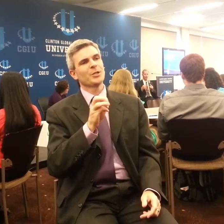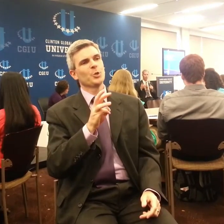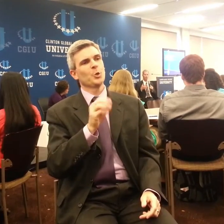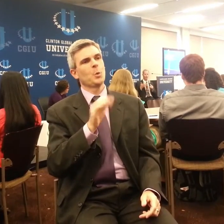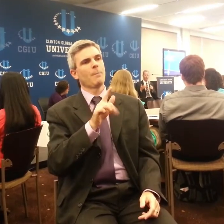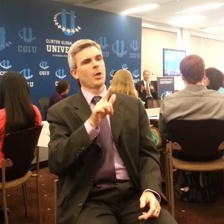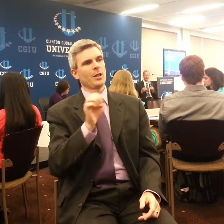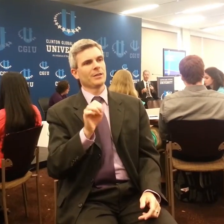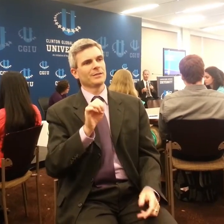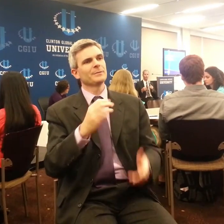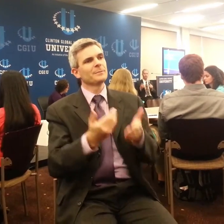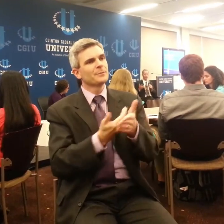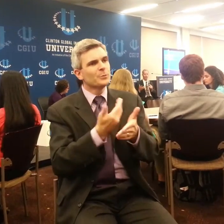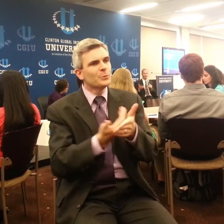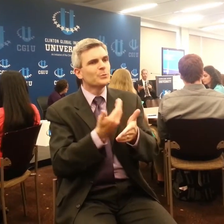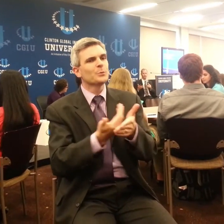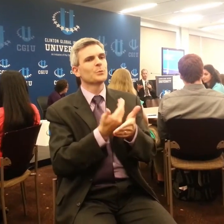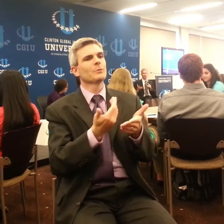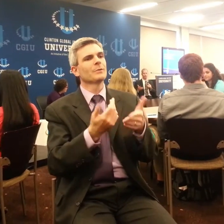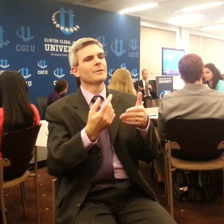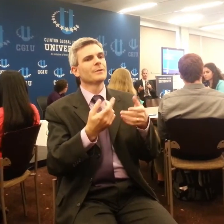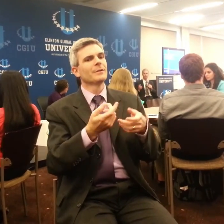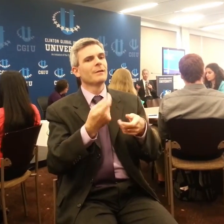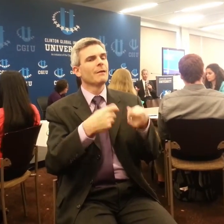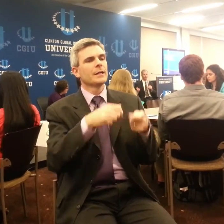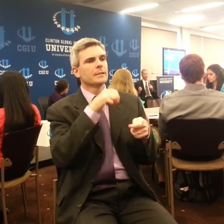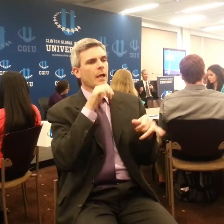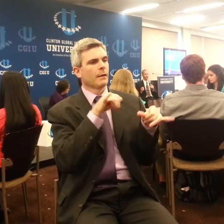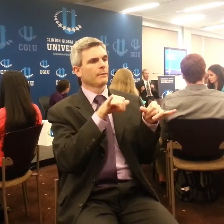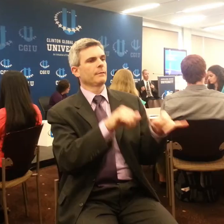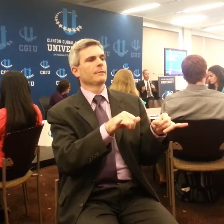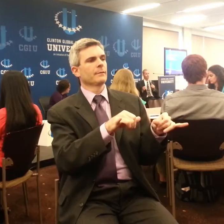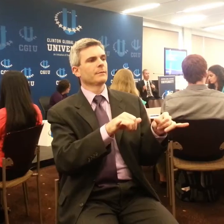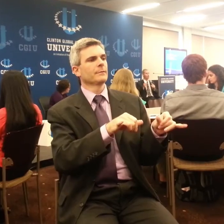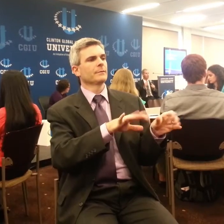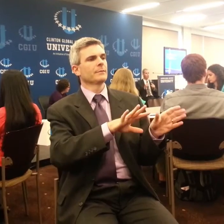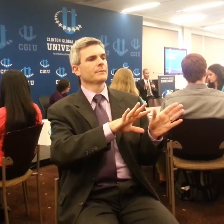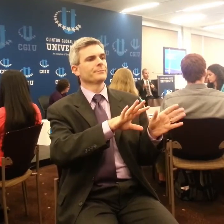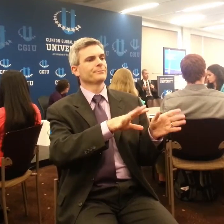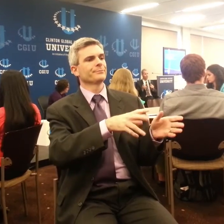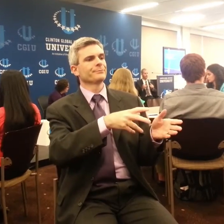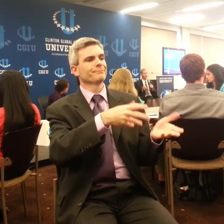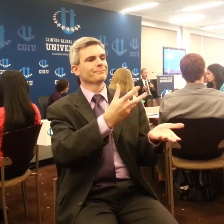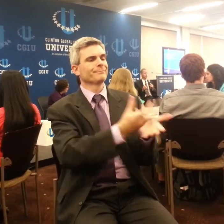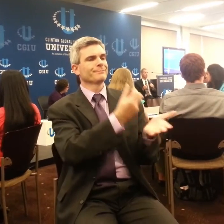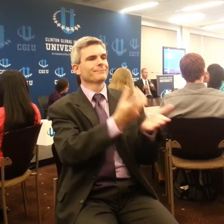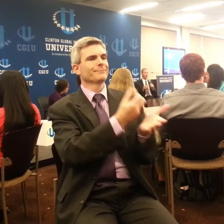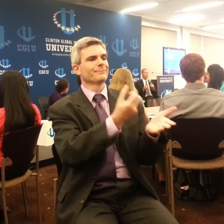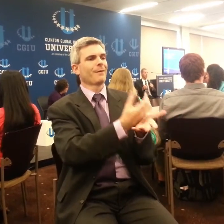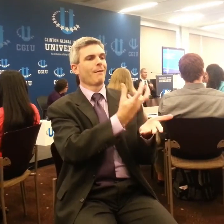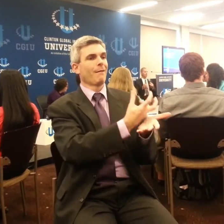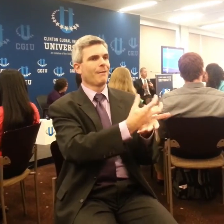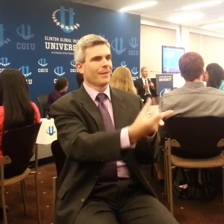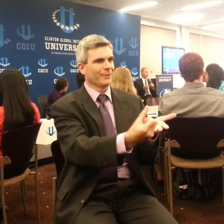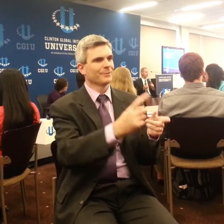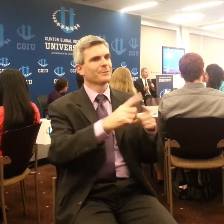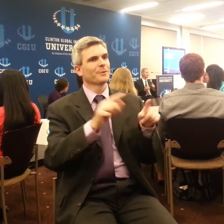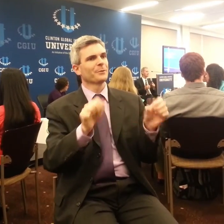large-scale, utility-scale solar installations on the Navajo Reservation? Or community-scale solar? Can we talk about